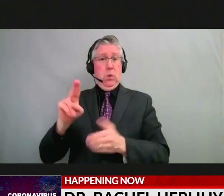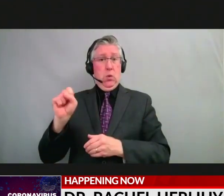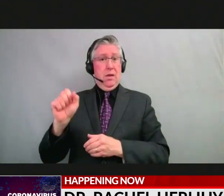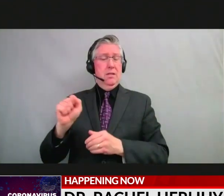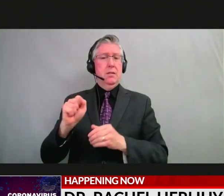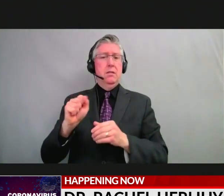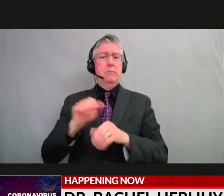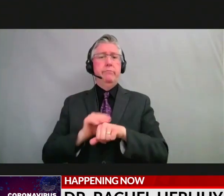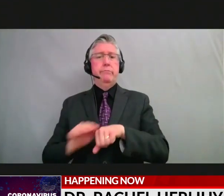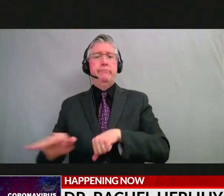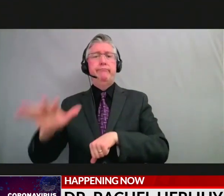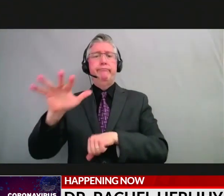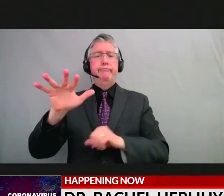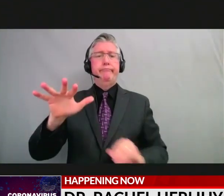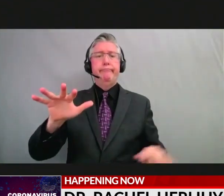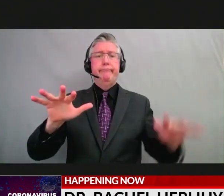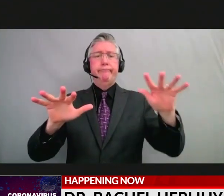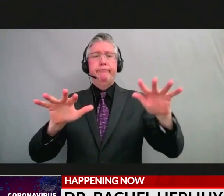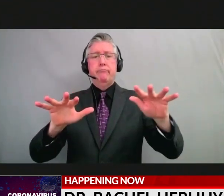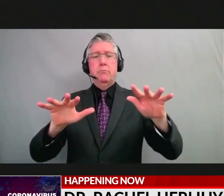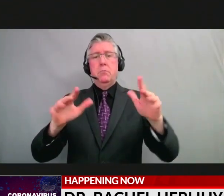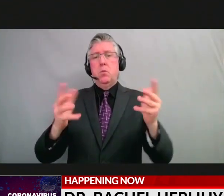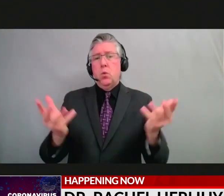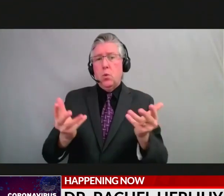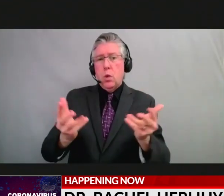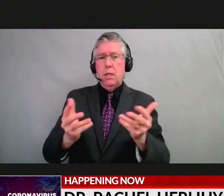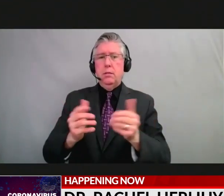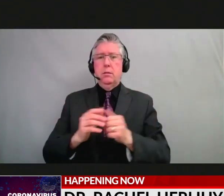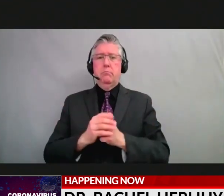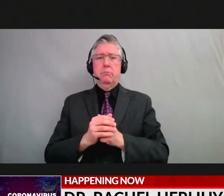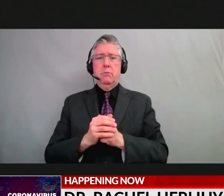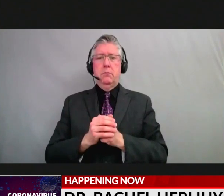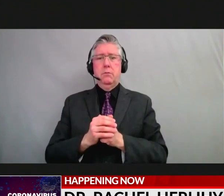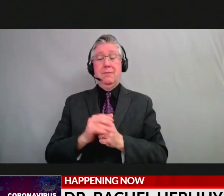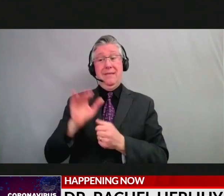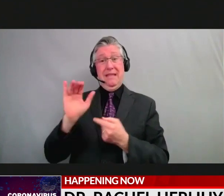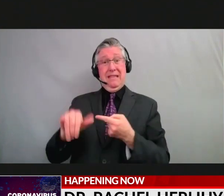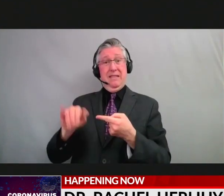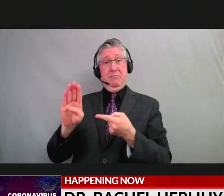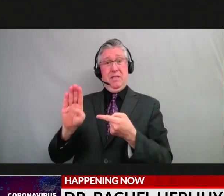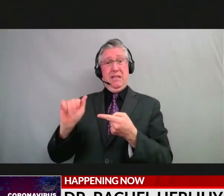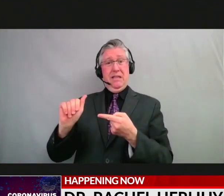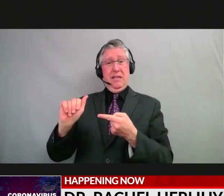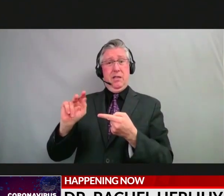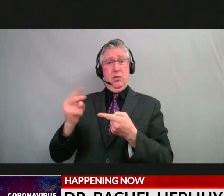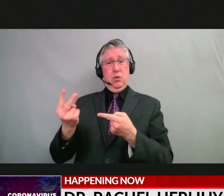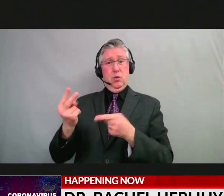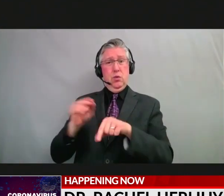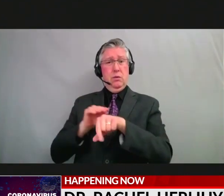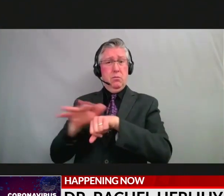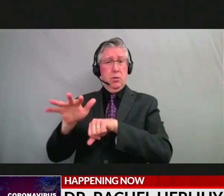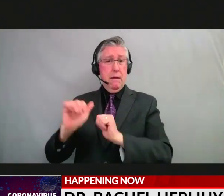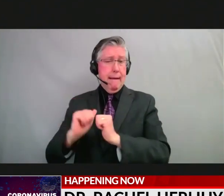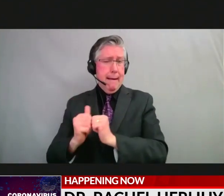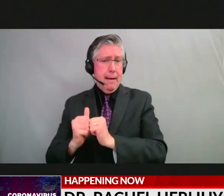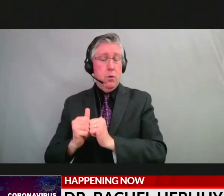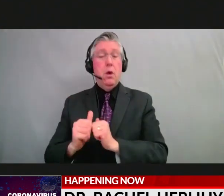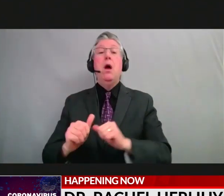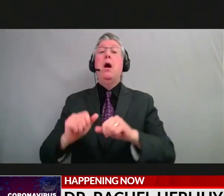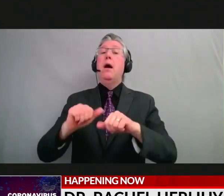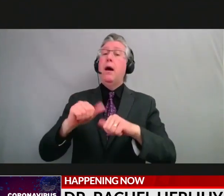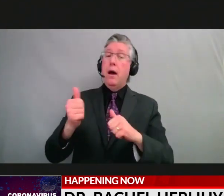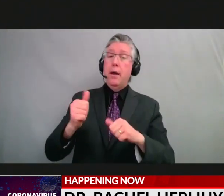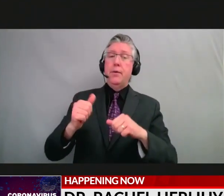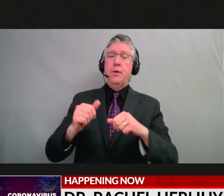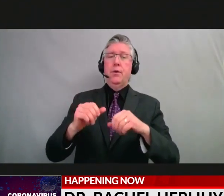could potentially be preventing widespread transmission of this VA2 variant. There's another sub-variant that is closely related to